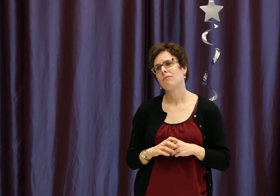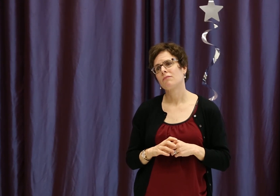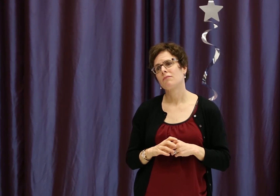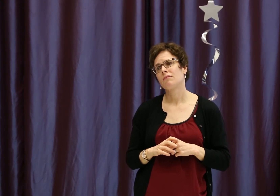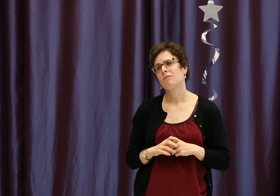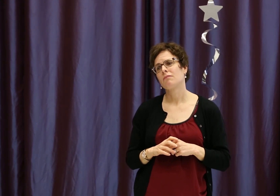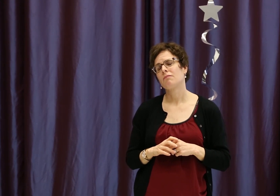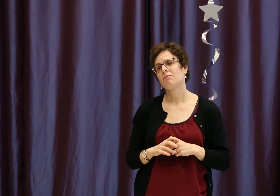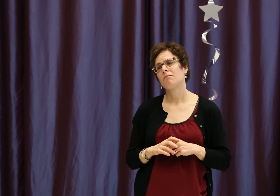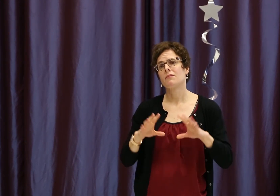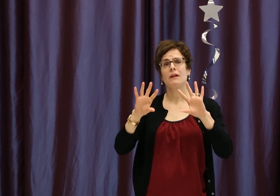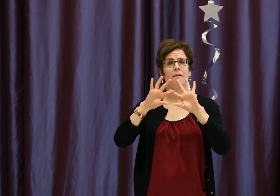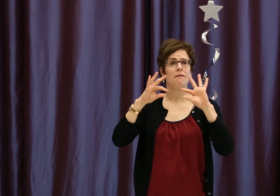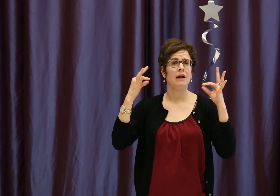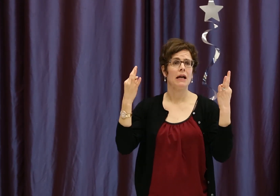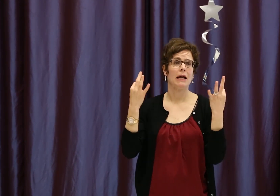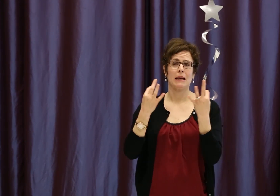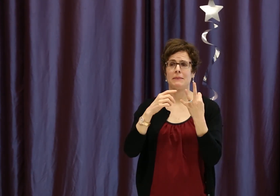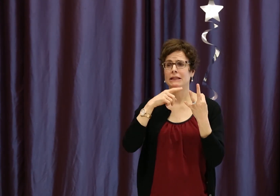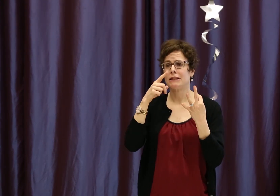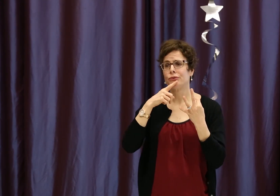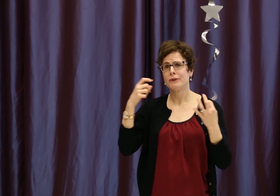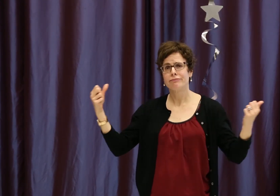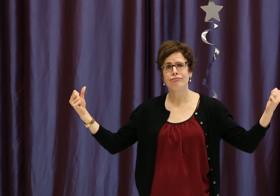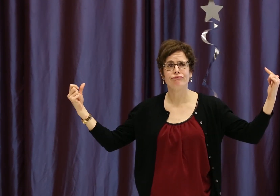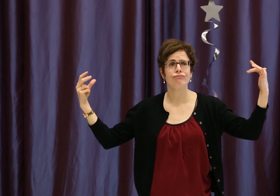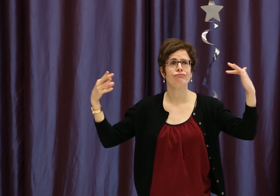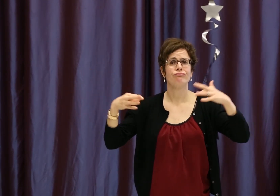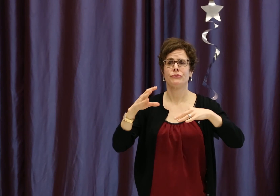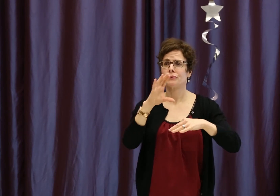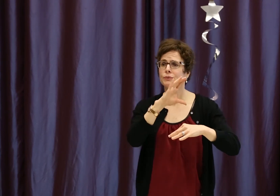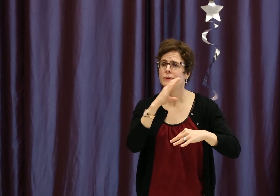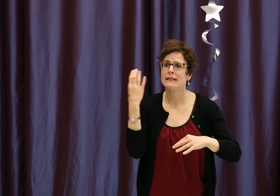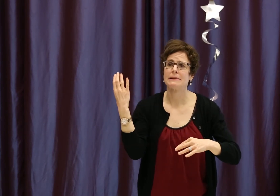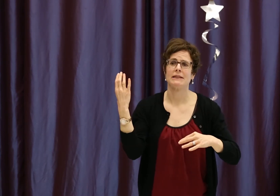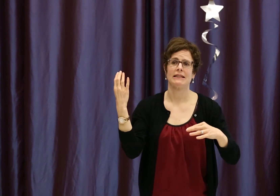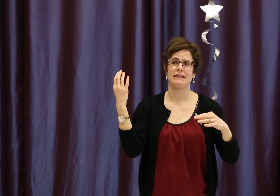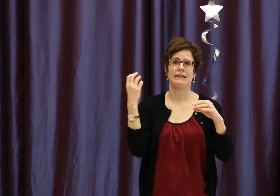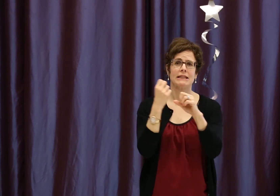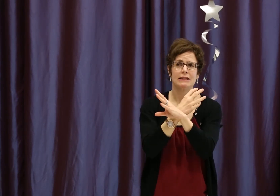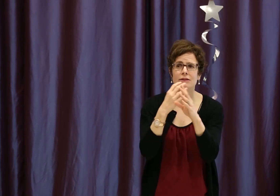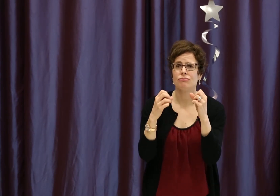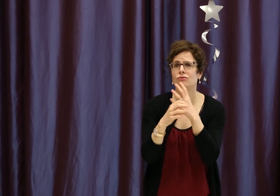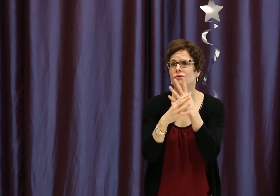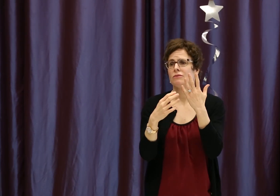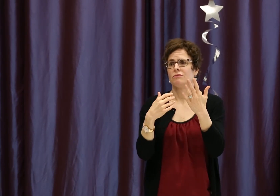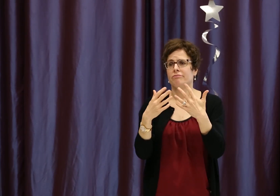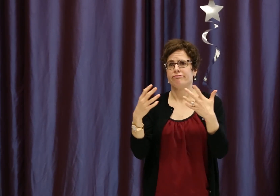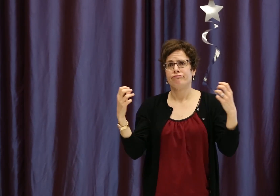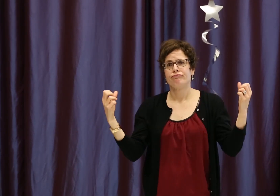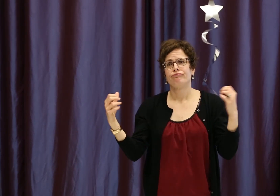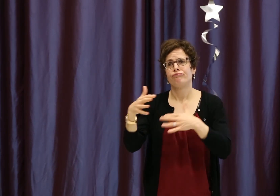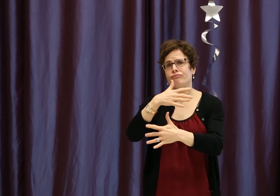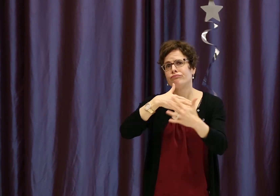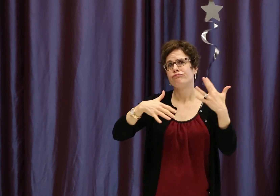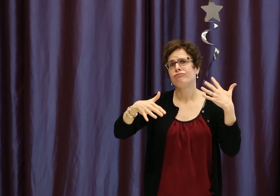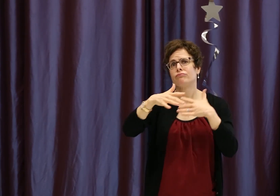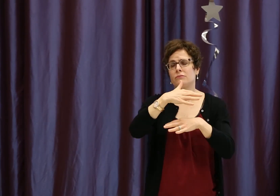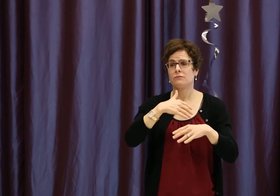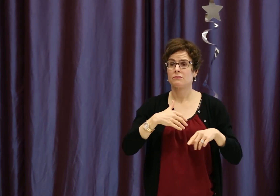skills with your child to be able to communicate that. Or if your family is getting together for Christmas or Easter,